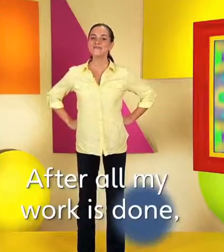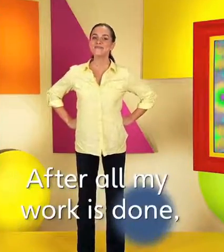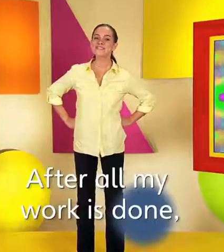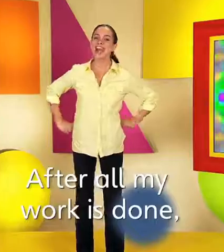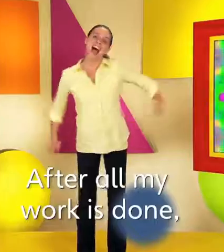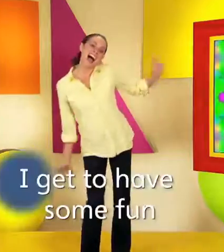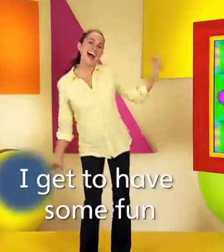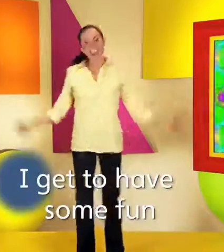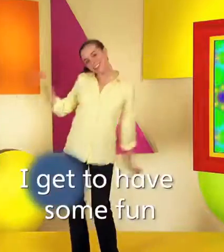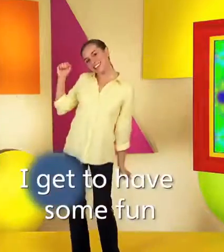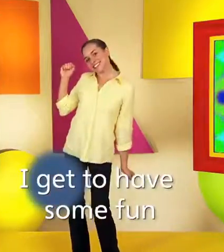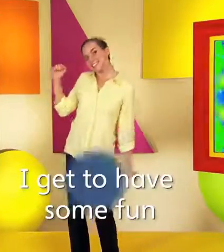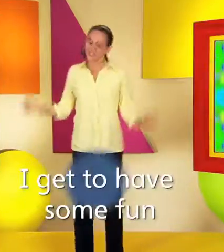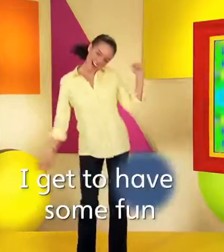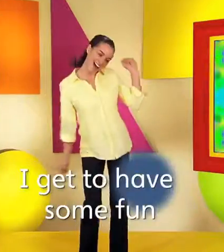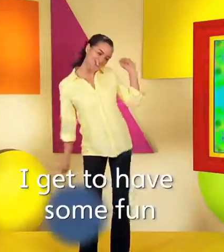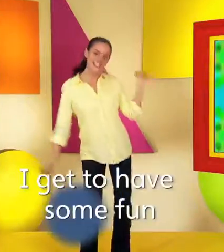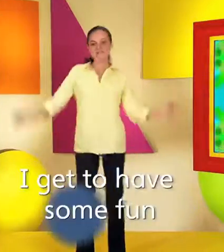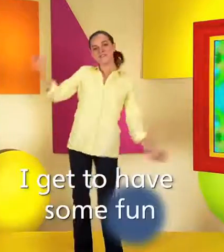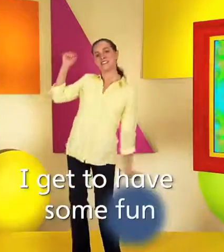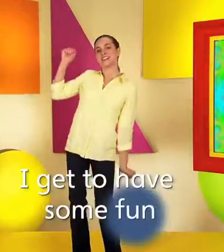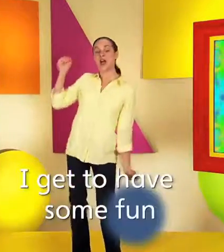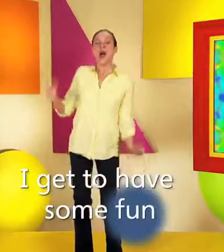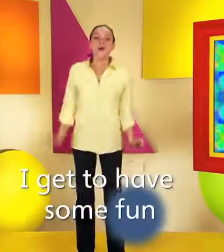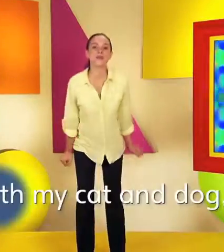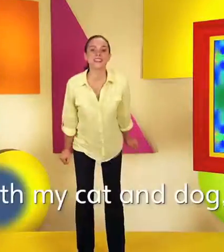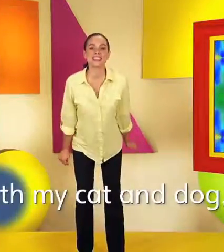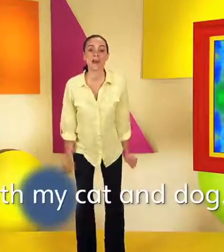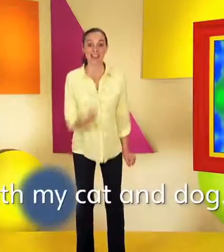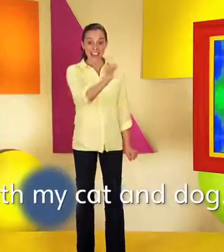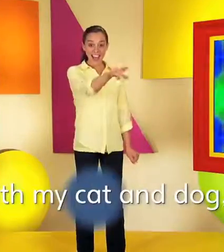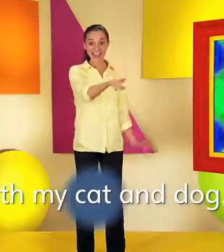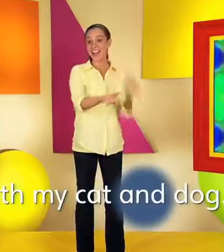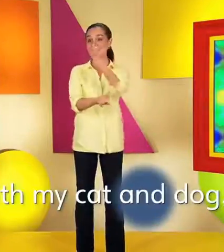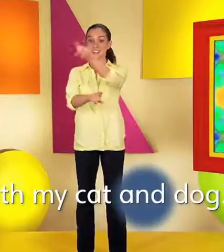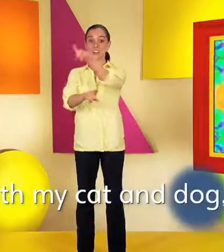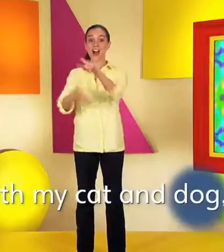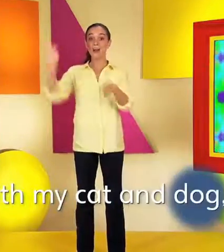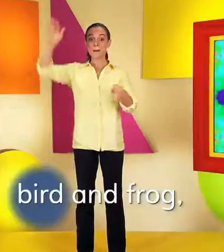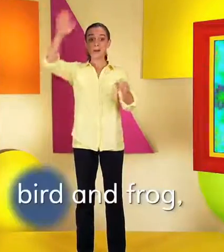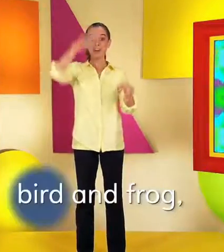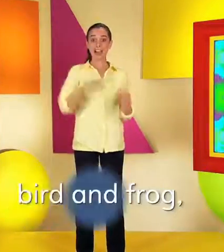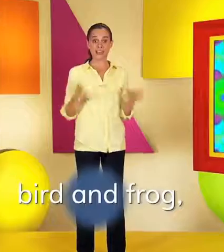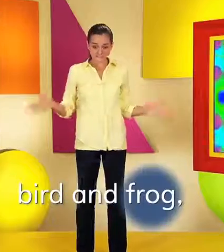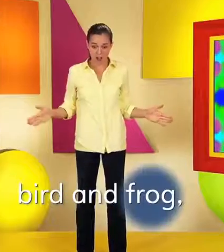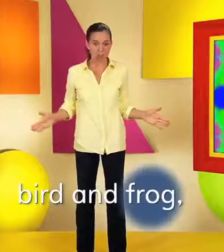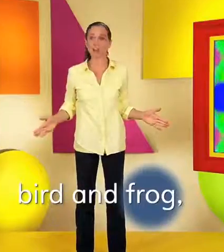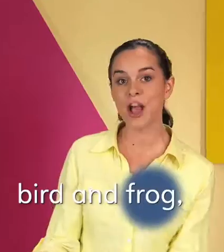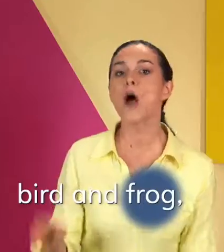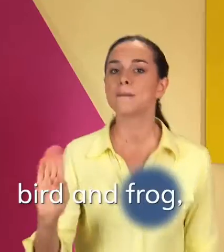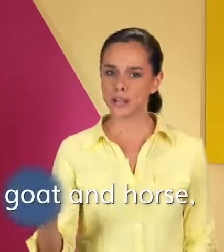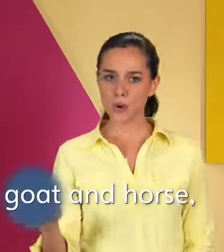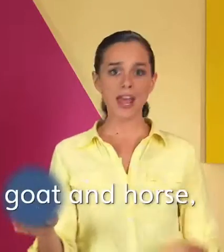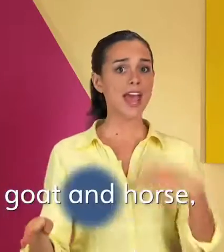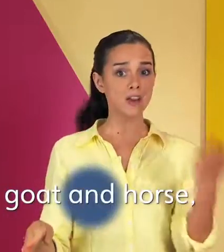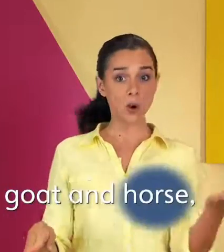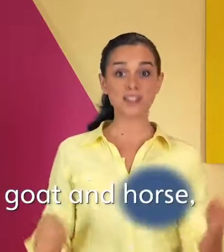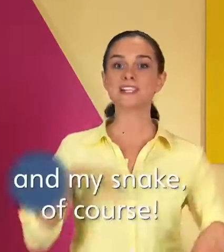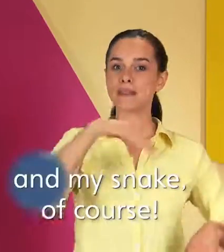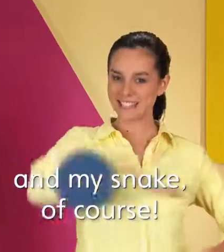I get to have some fun With my cat and dog, bird and frog Goat and horse and